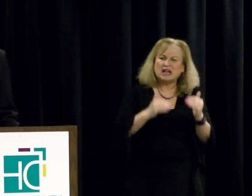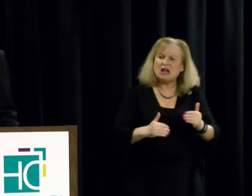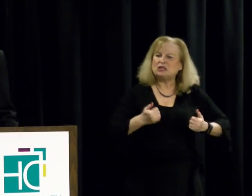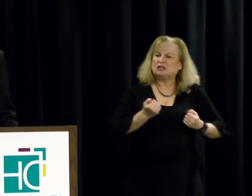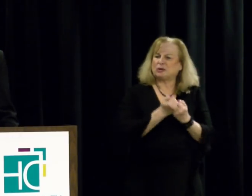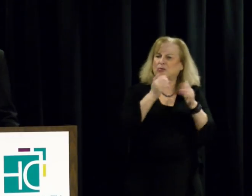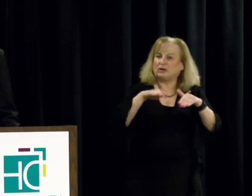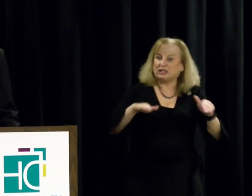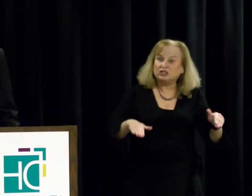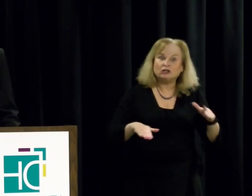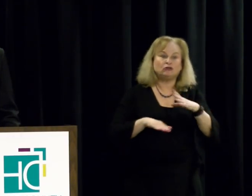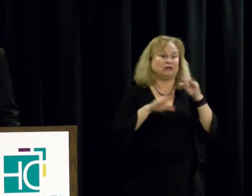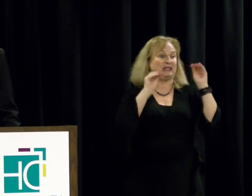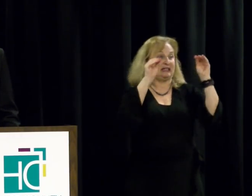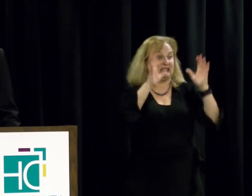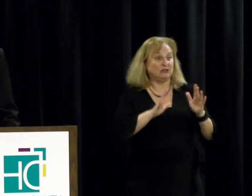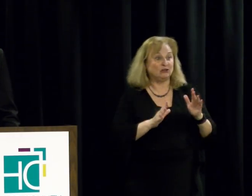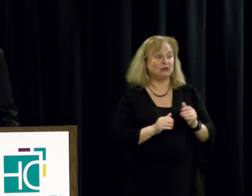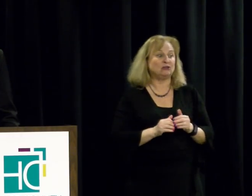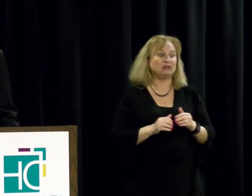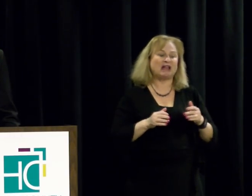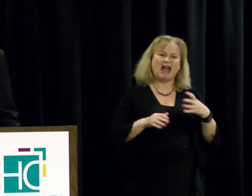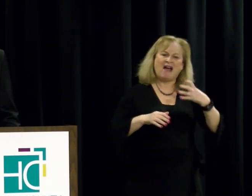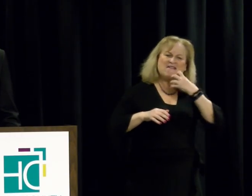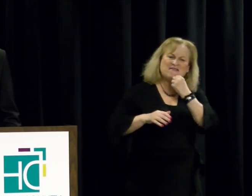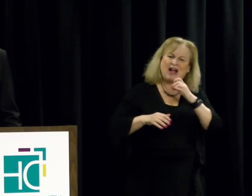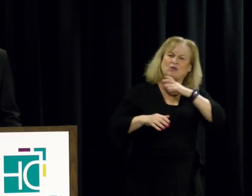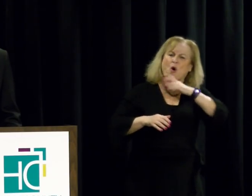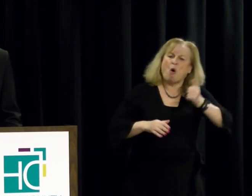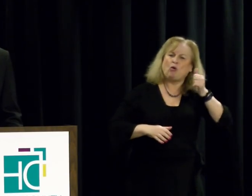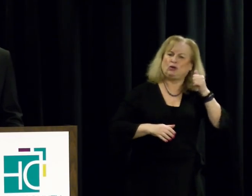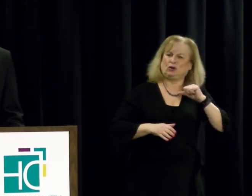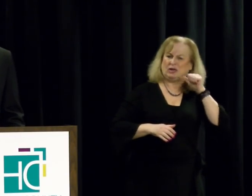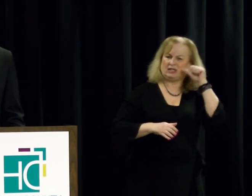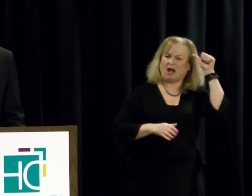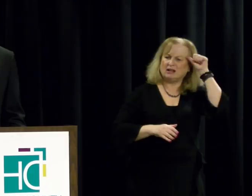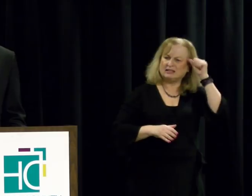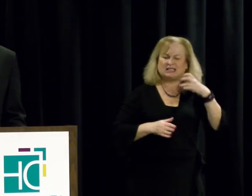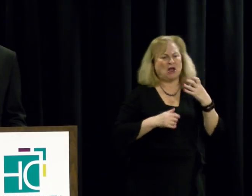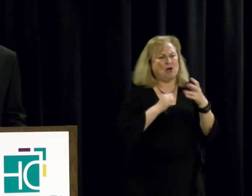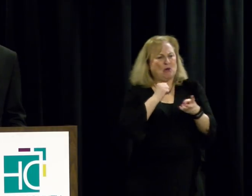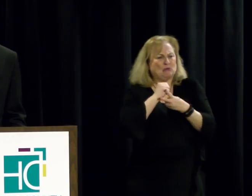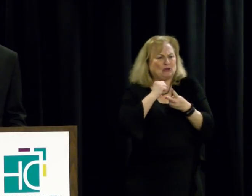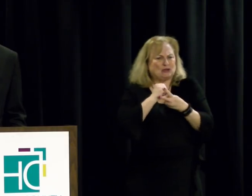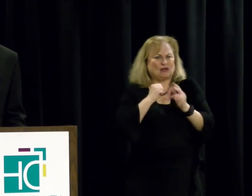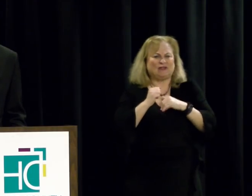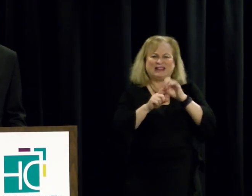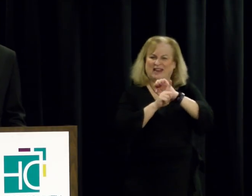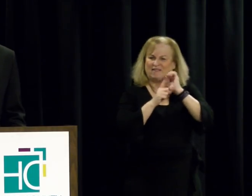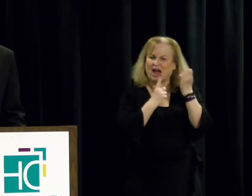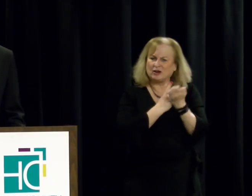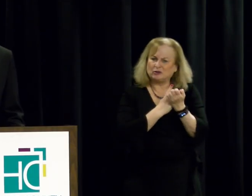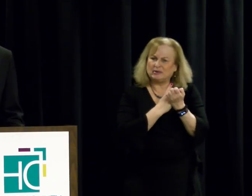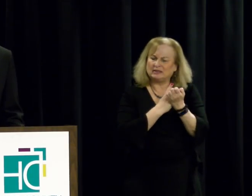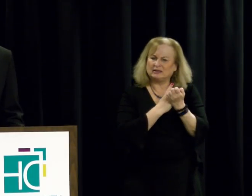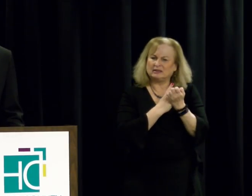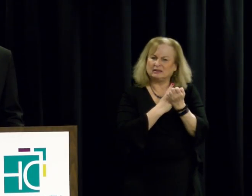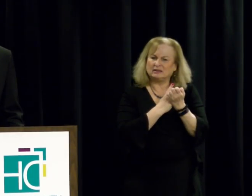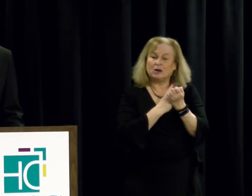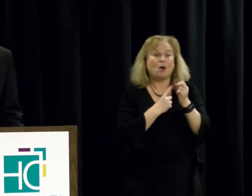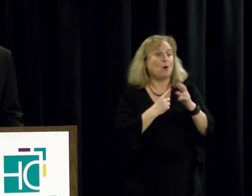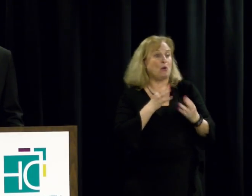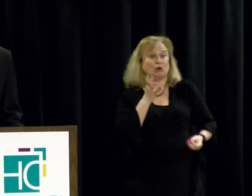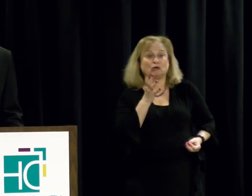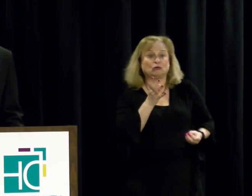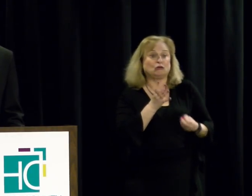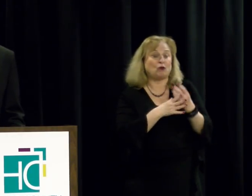children and educators, valuing older adults, preserving our environment, or